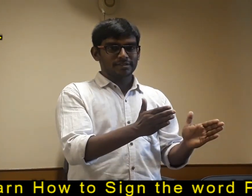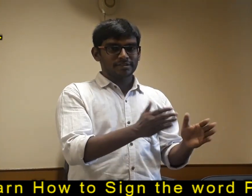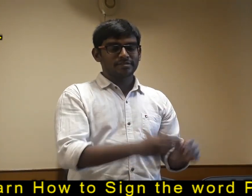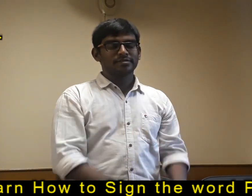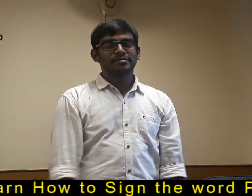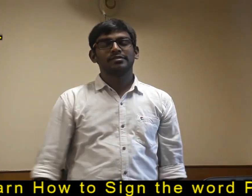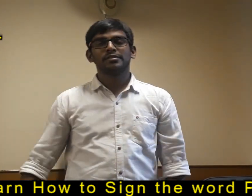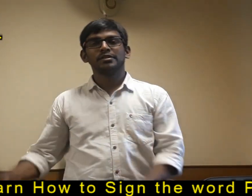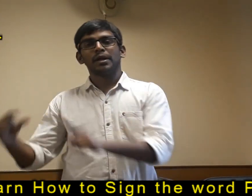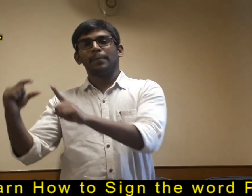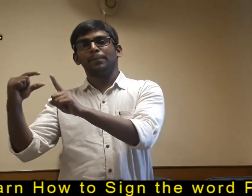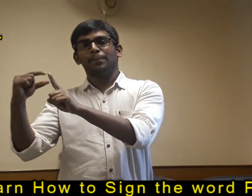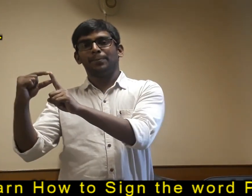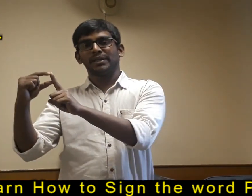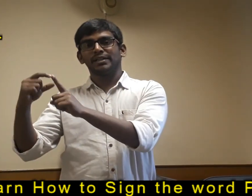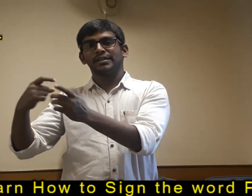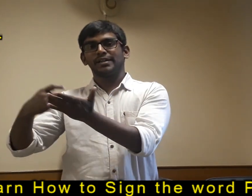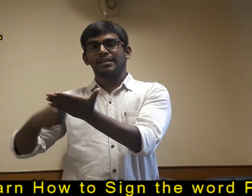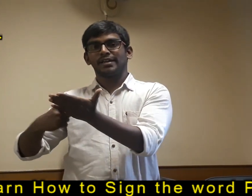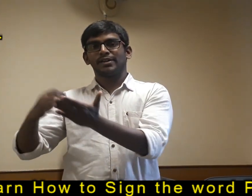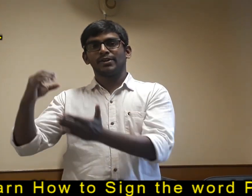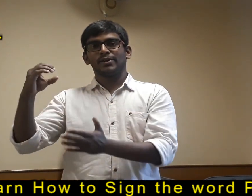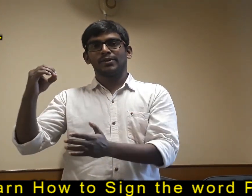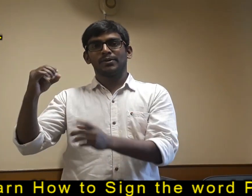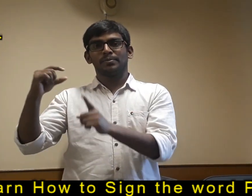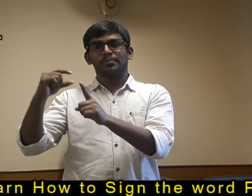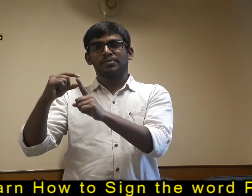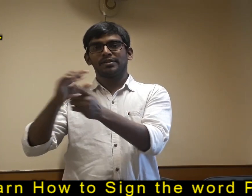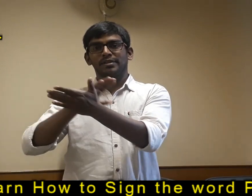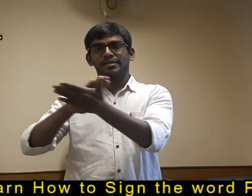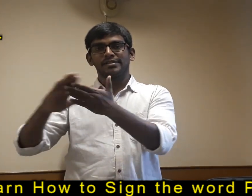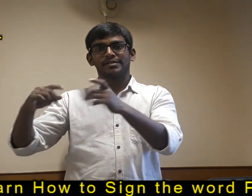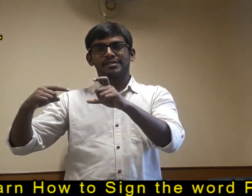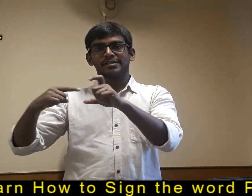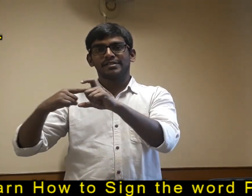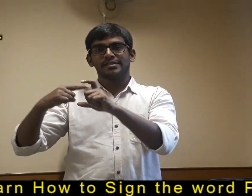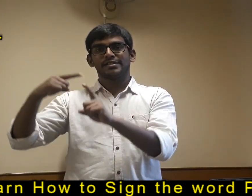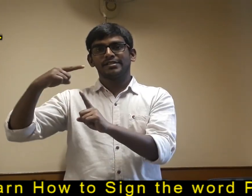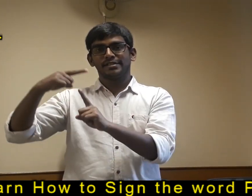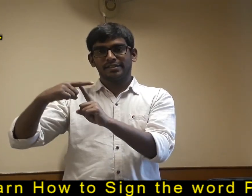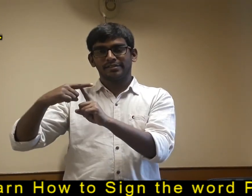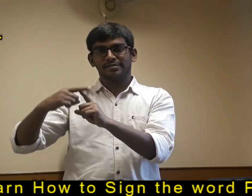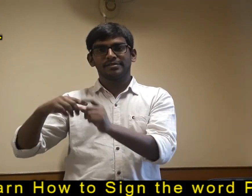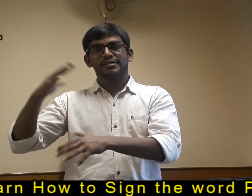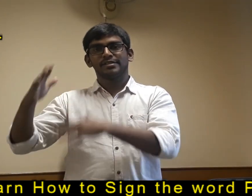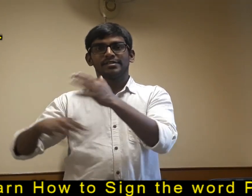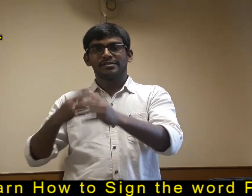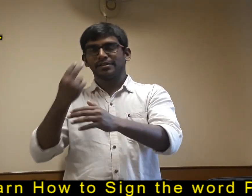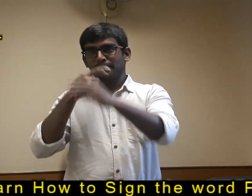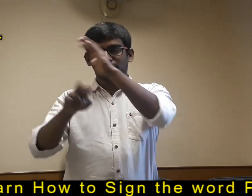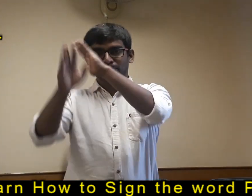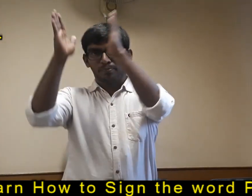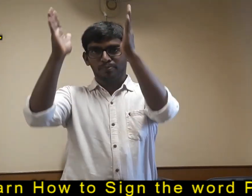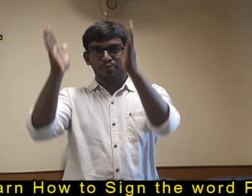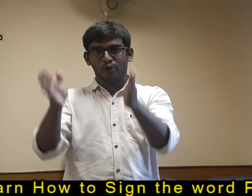is the prophet of the Restoration, and the Lord's Church is called by his name, the Church of Jesus Christ